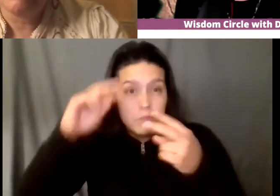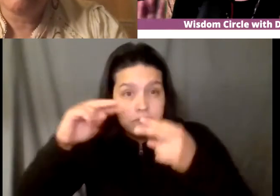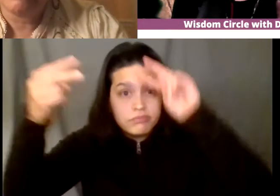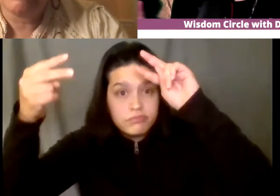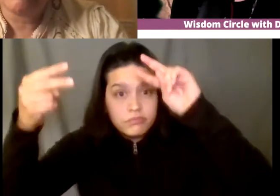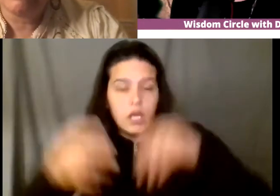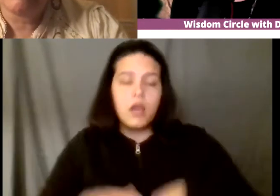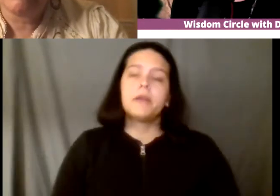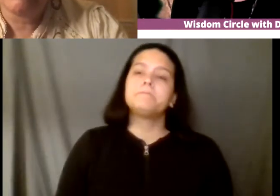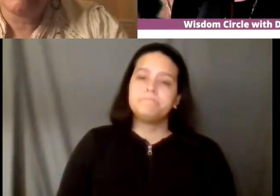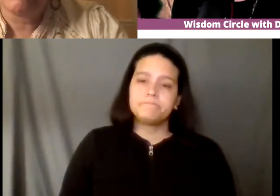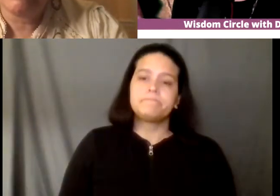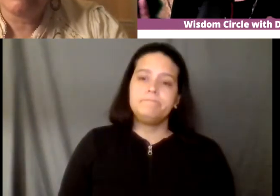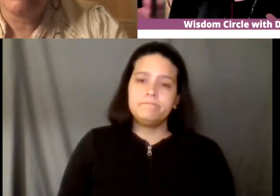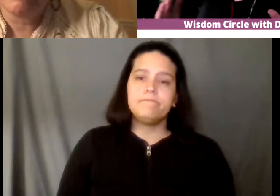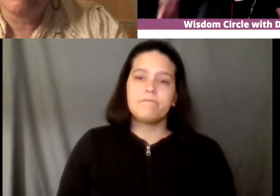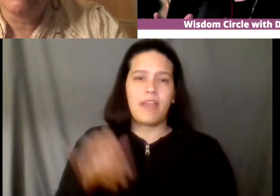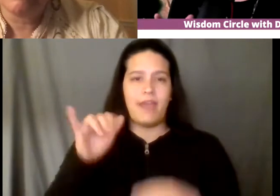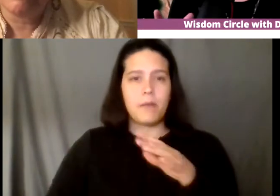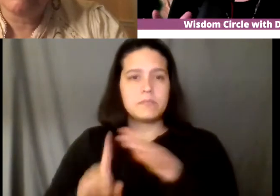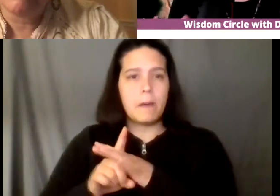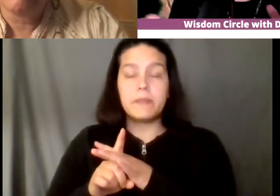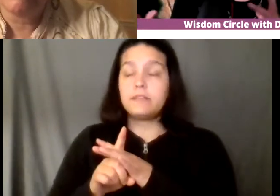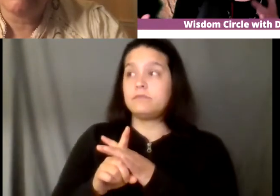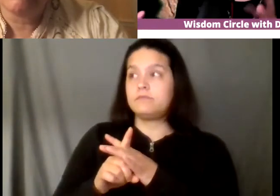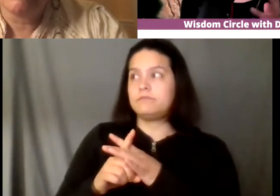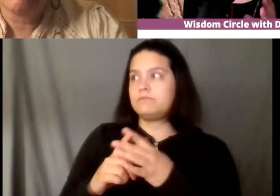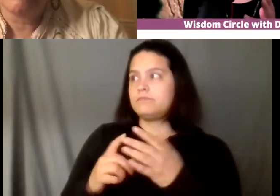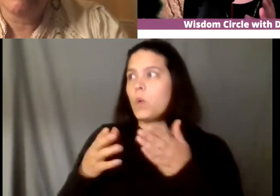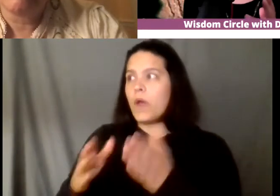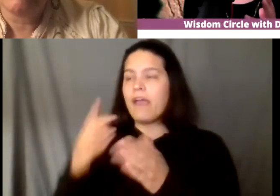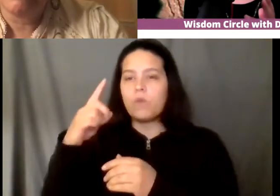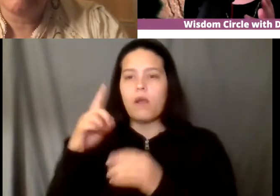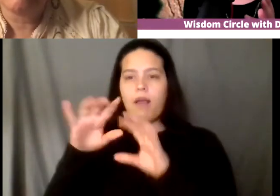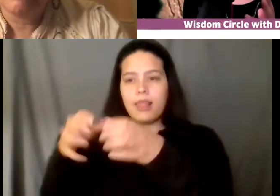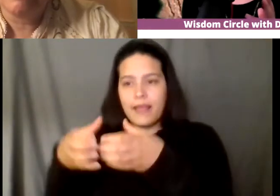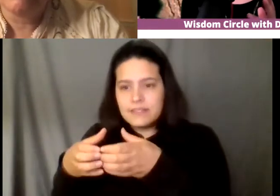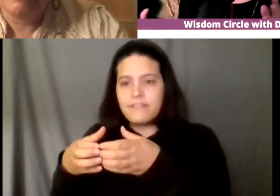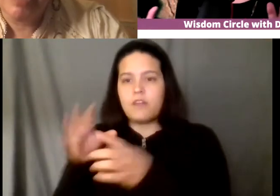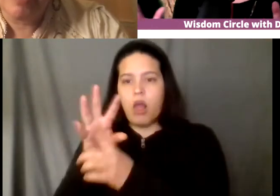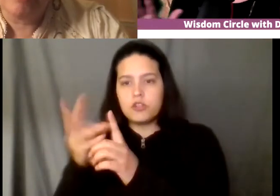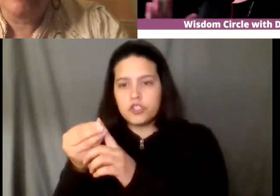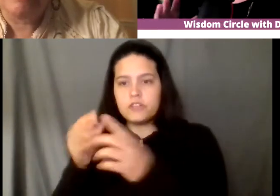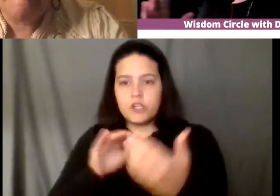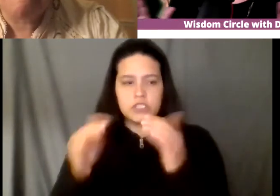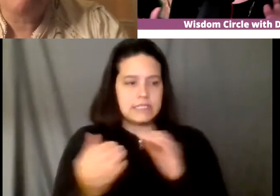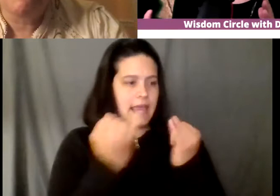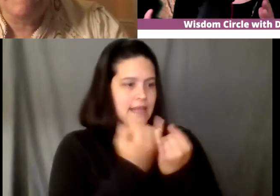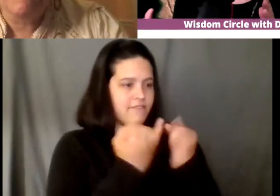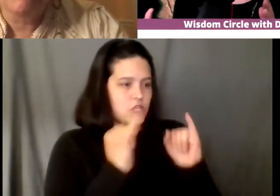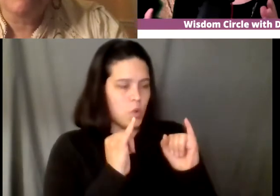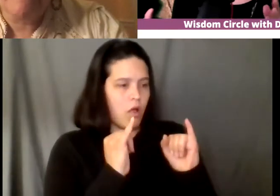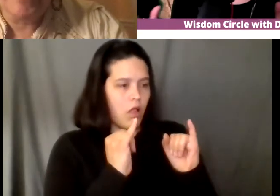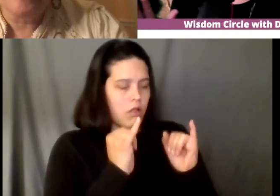uh the collective culture versus the individual culture and like uh